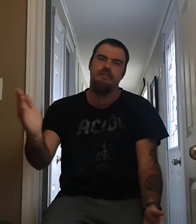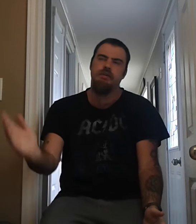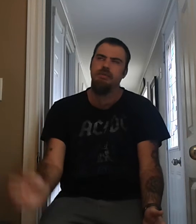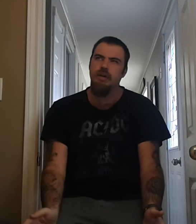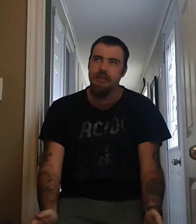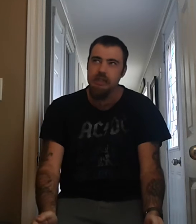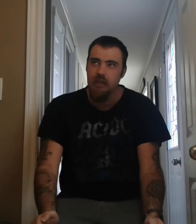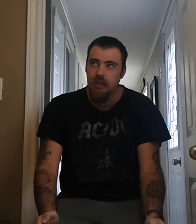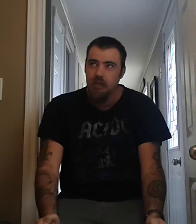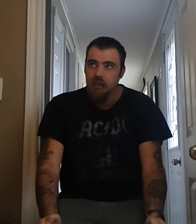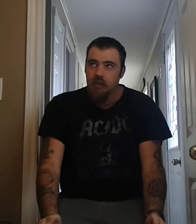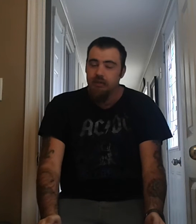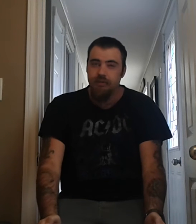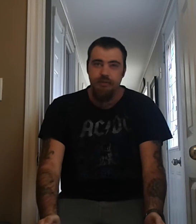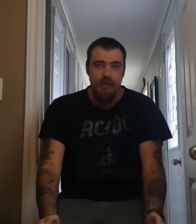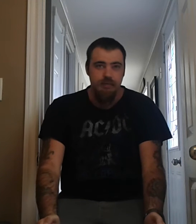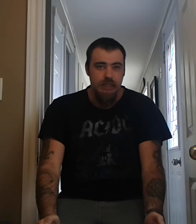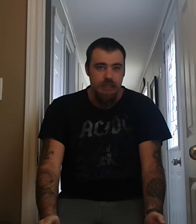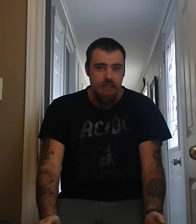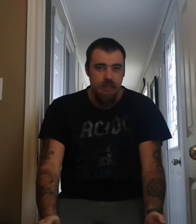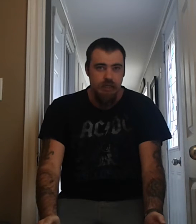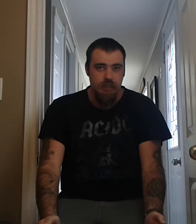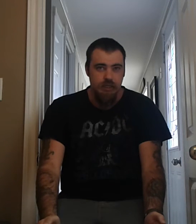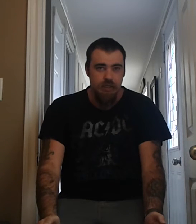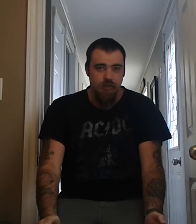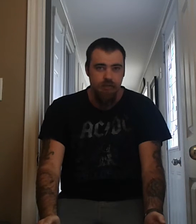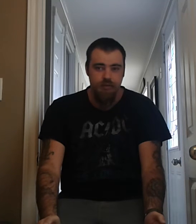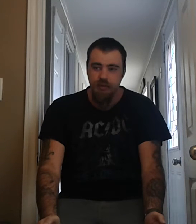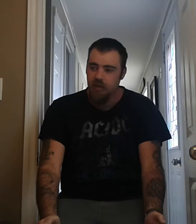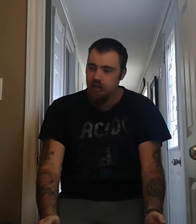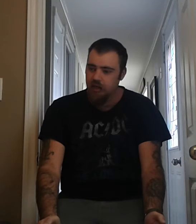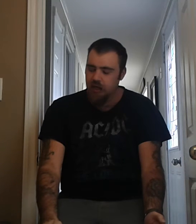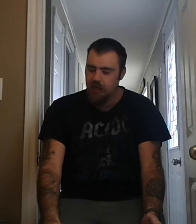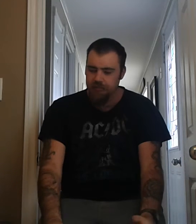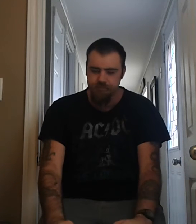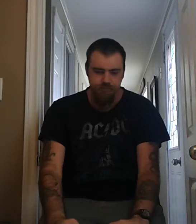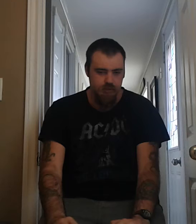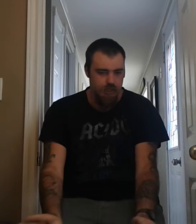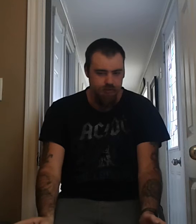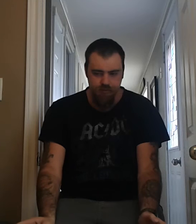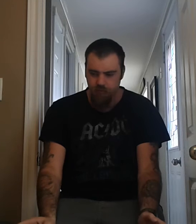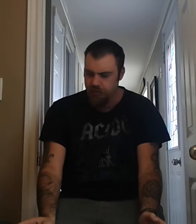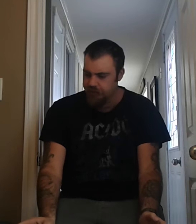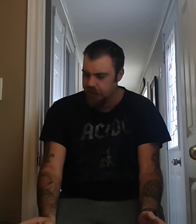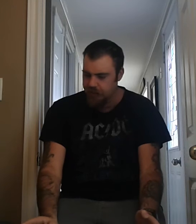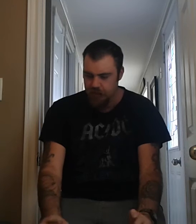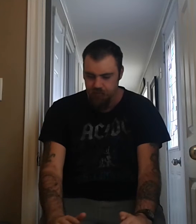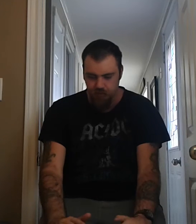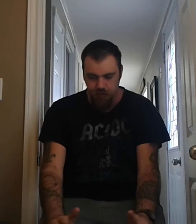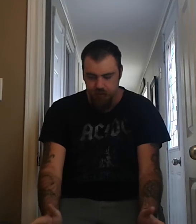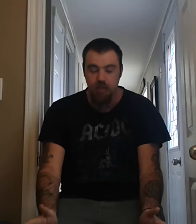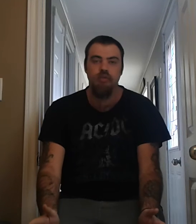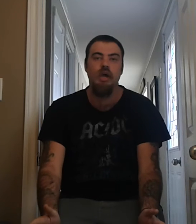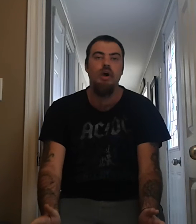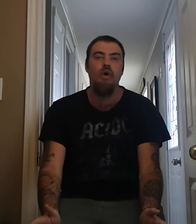until probably 79, I would say. Um, the other ones, I really don't know.